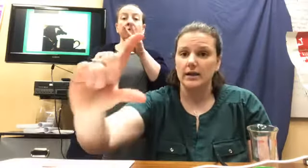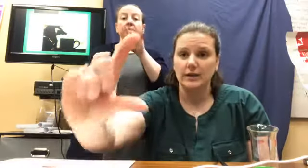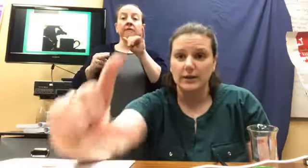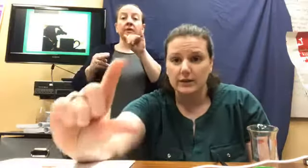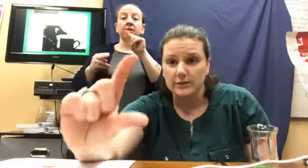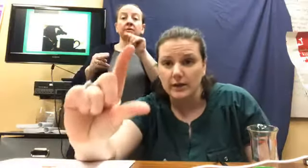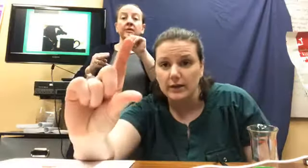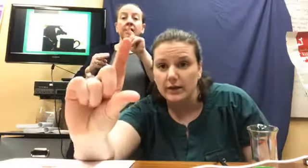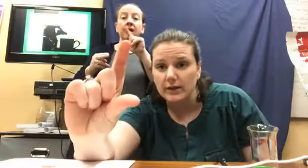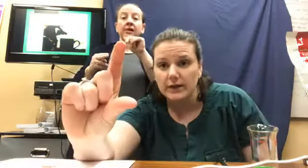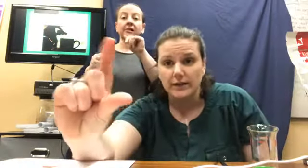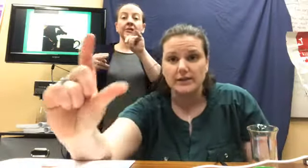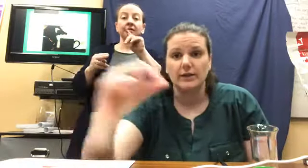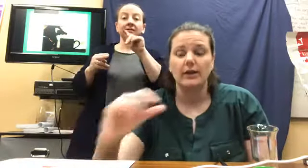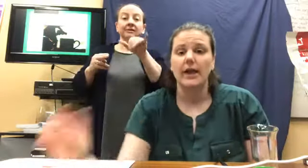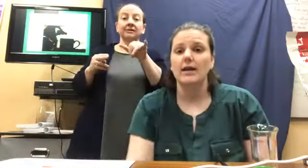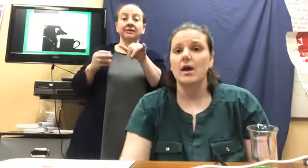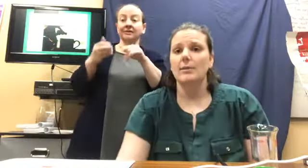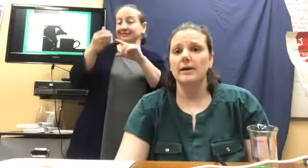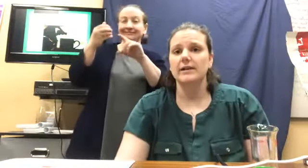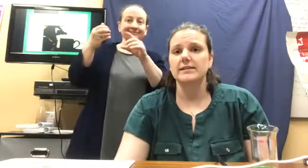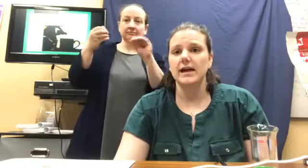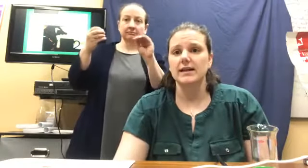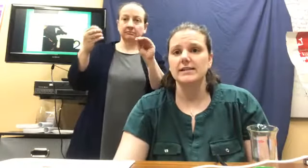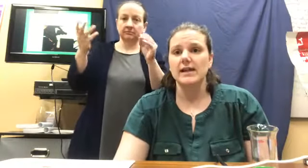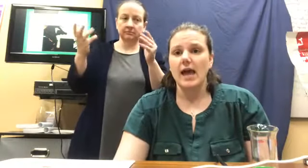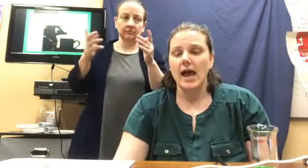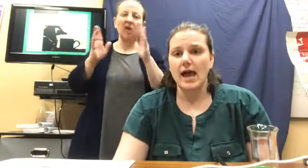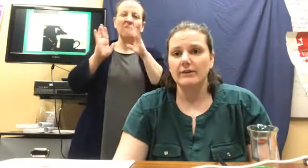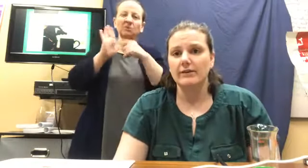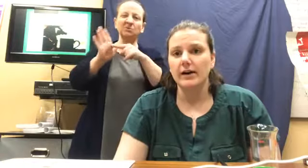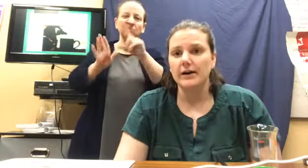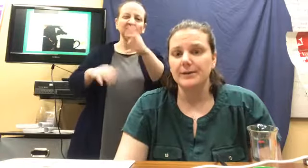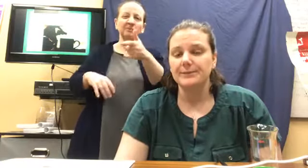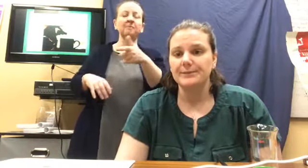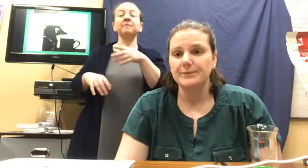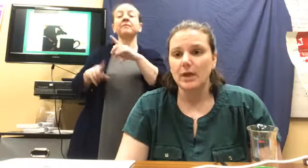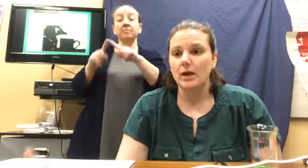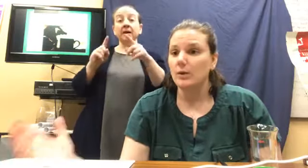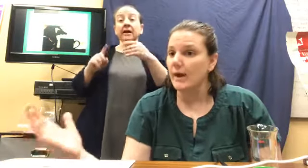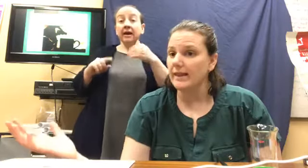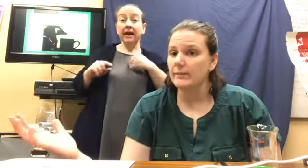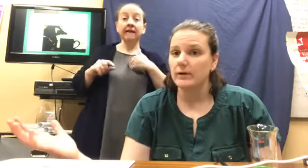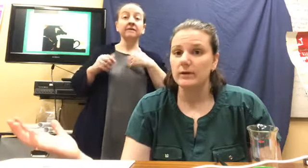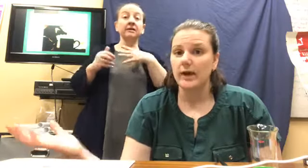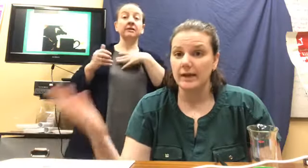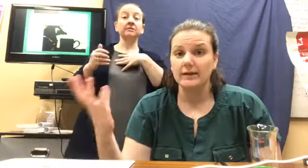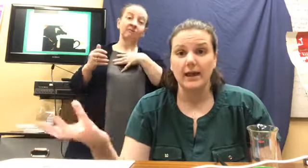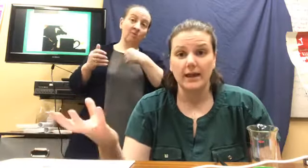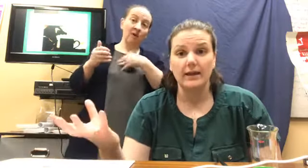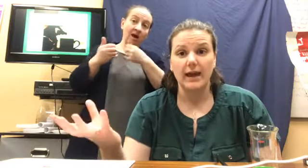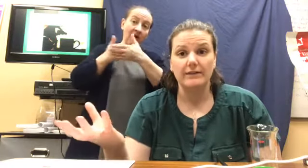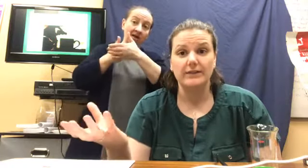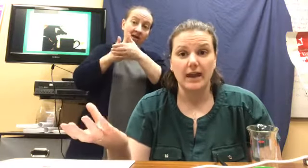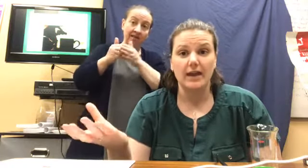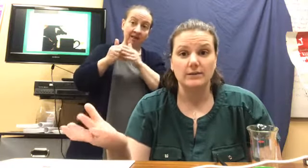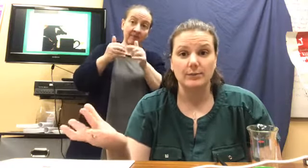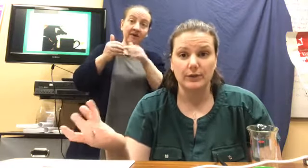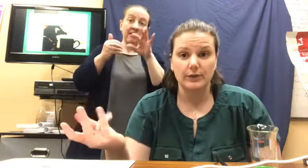here's what it doesn't look like. But it does have, um, a white label and the FDA has approved